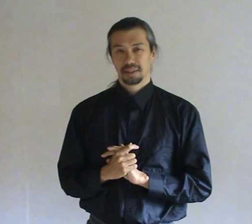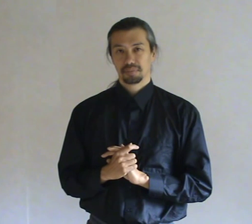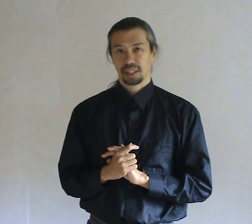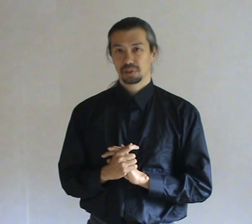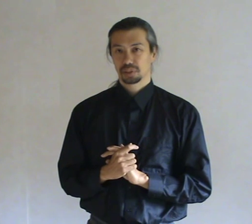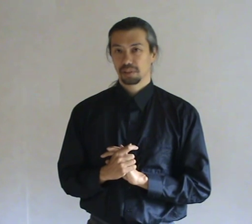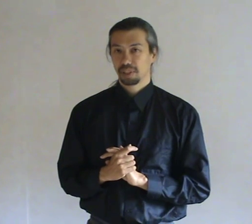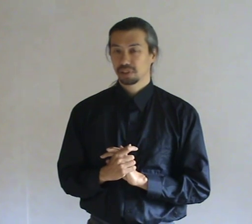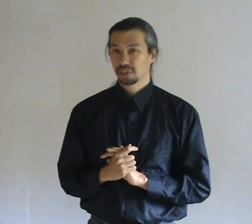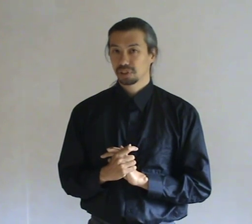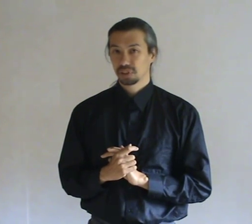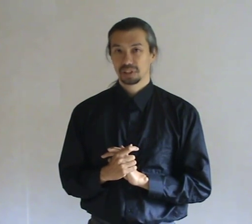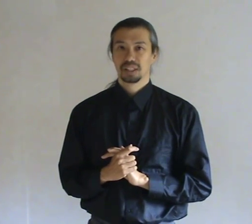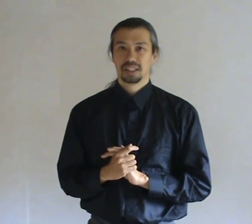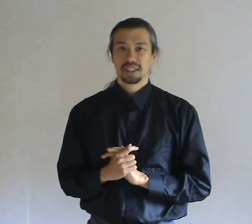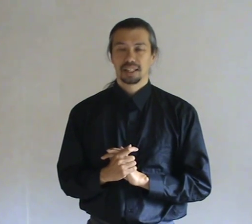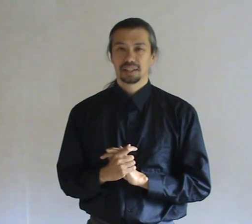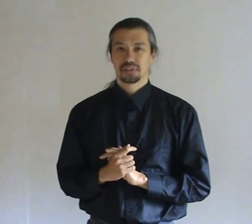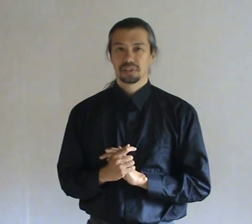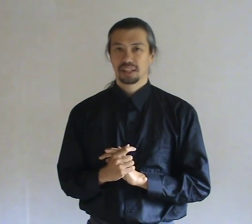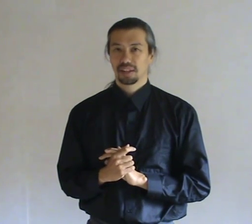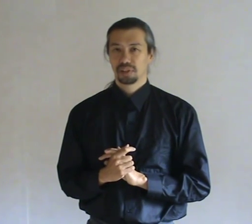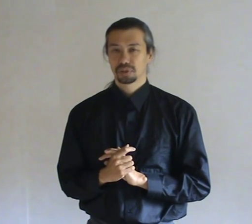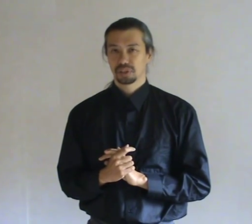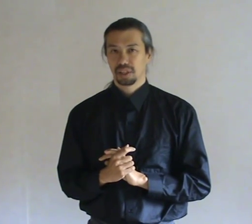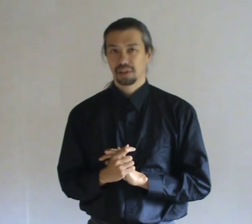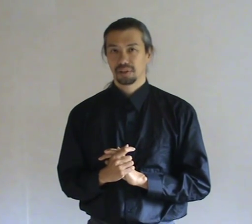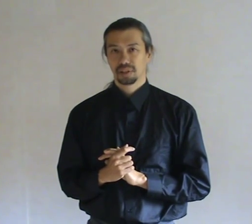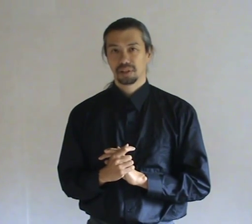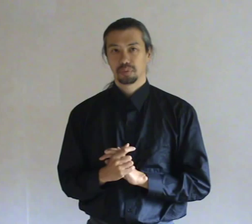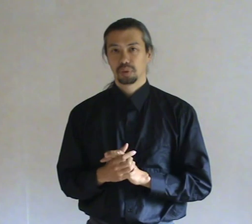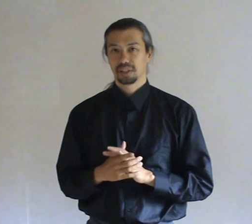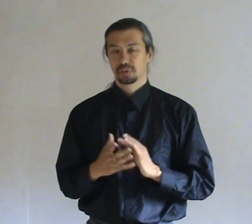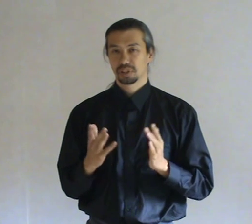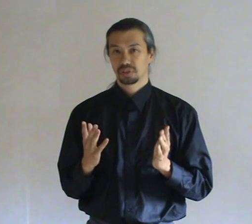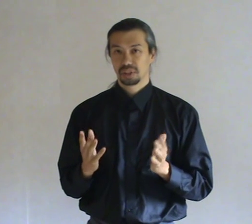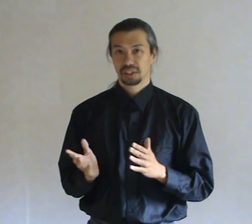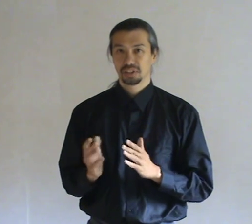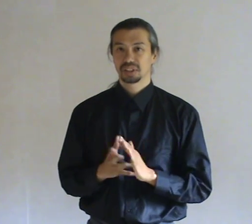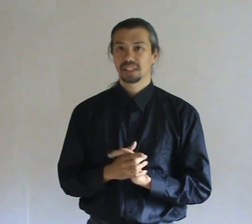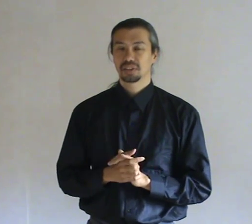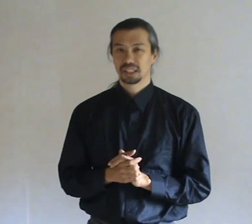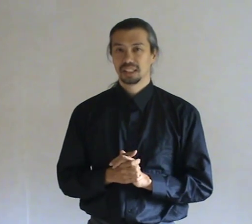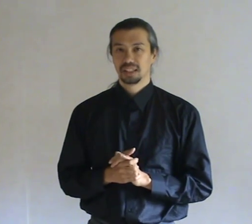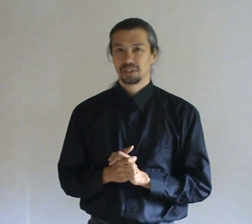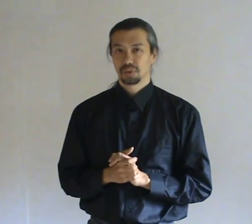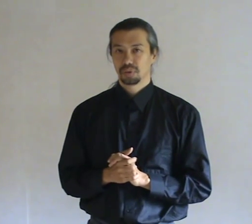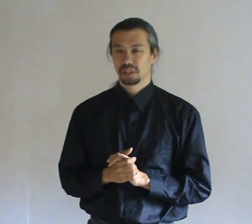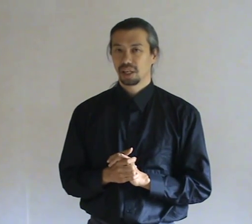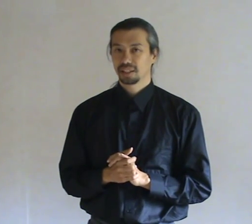Angels are messengers and death angels are within the Christian tradition sent to guide